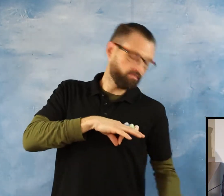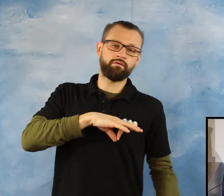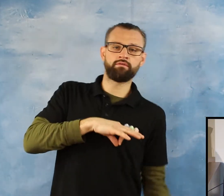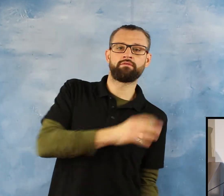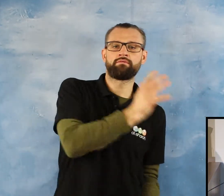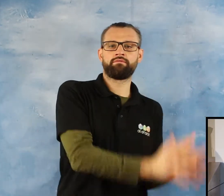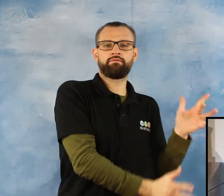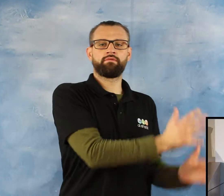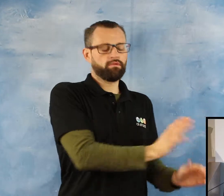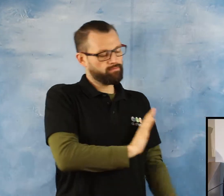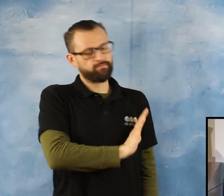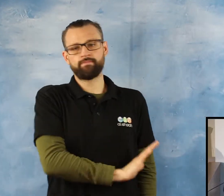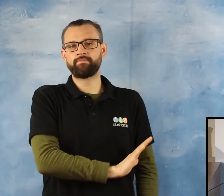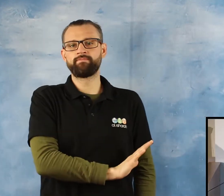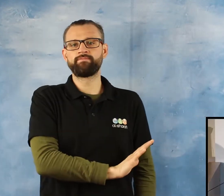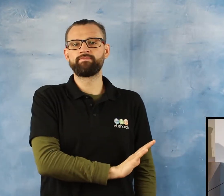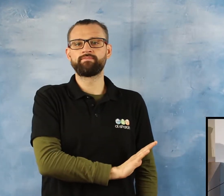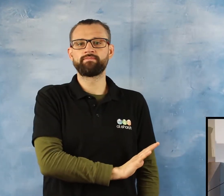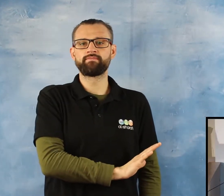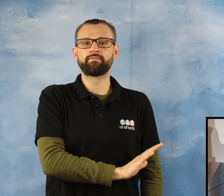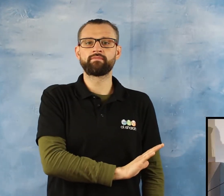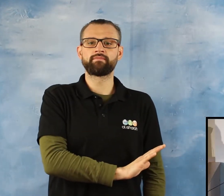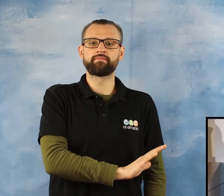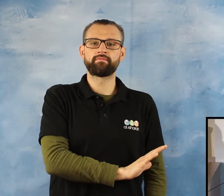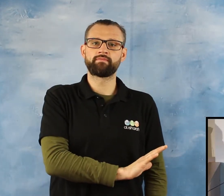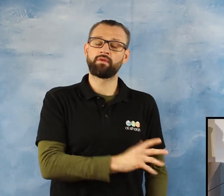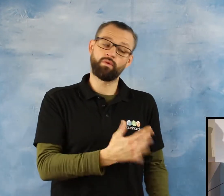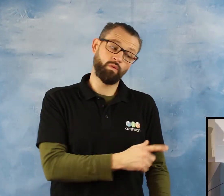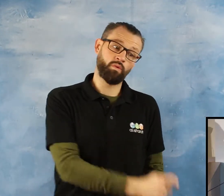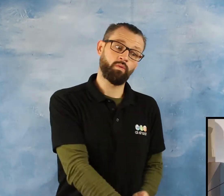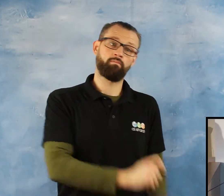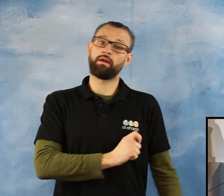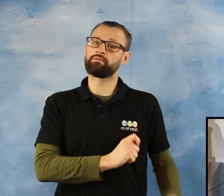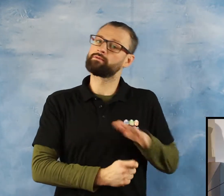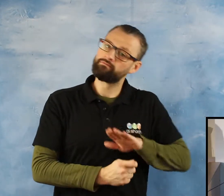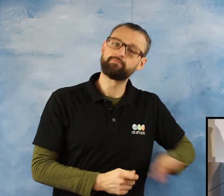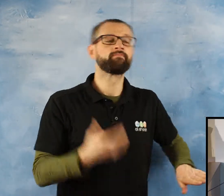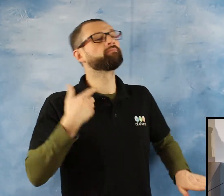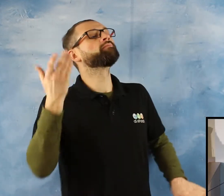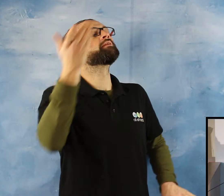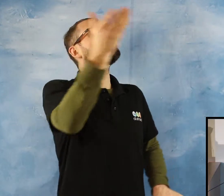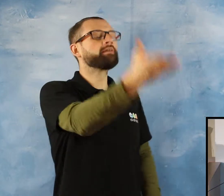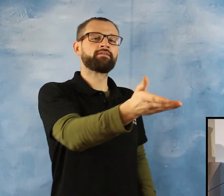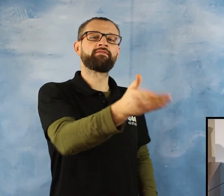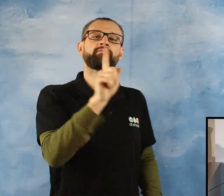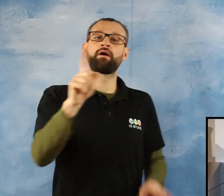And the cold punishment of Jahannam. Now coming to the winter holidays. The holiday period is